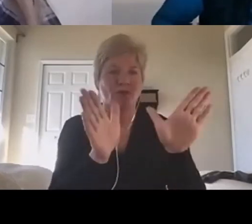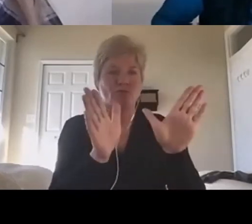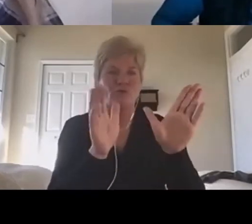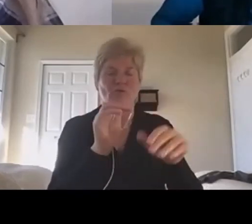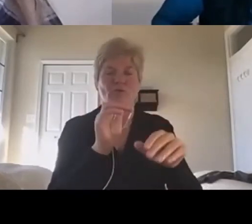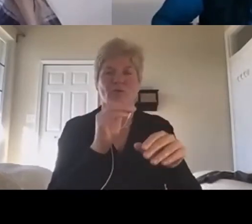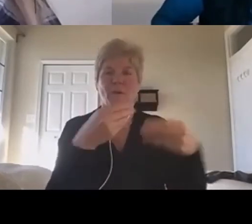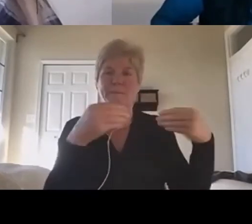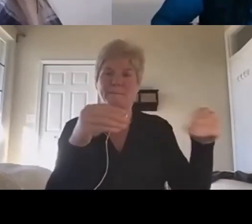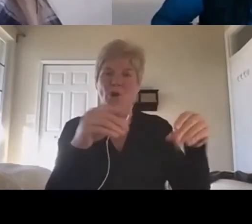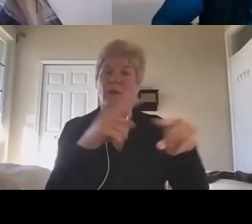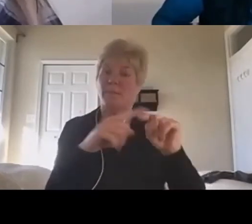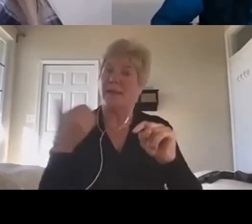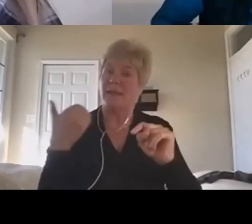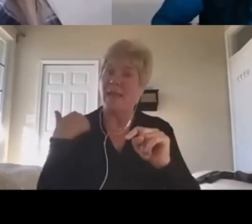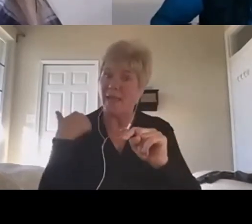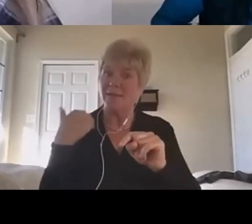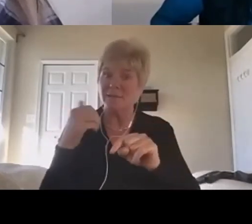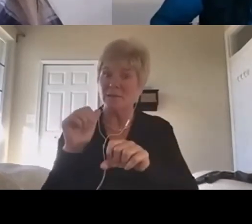he has jobs that have been,